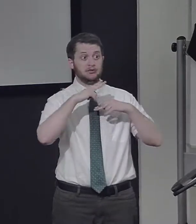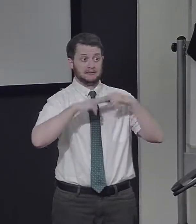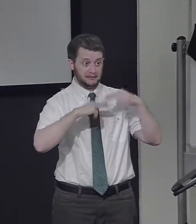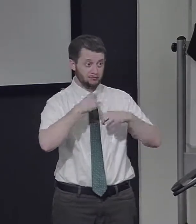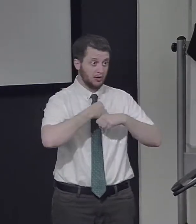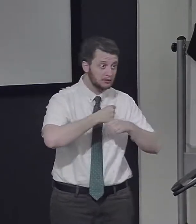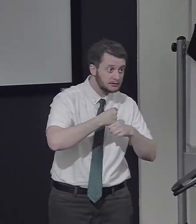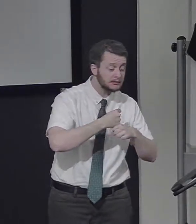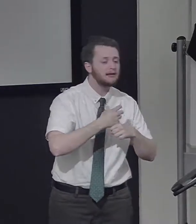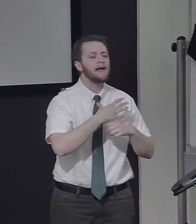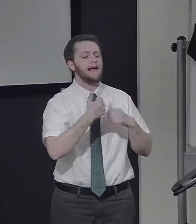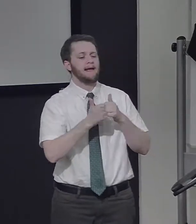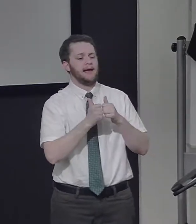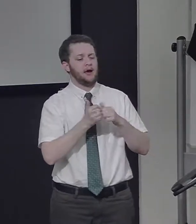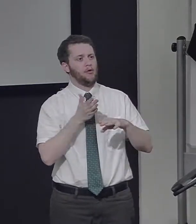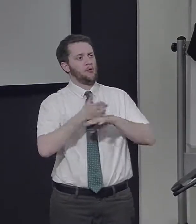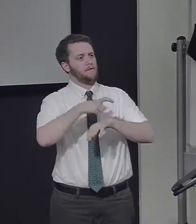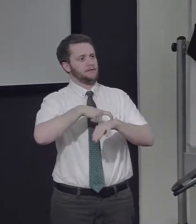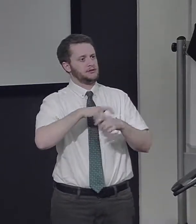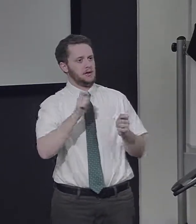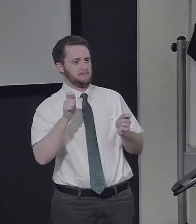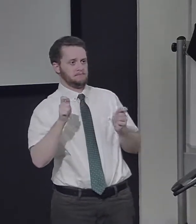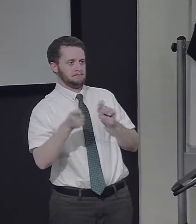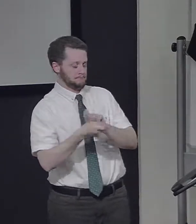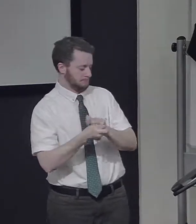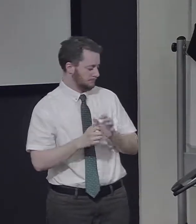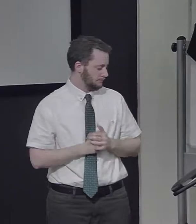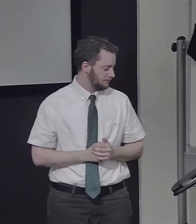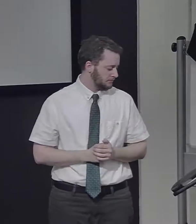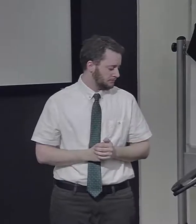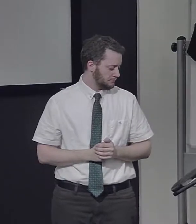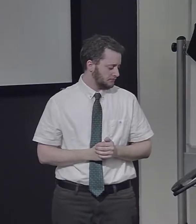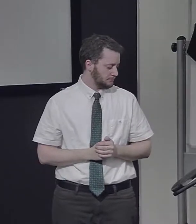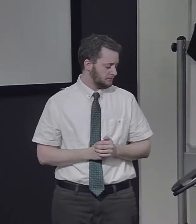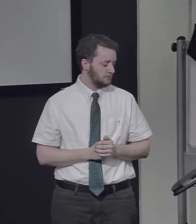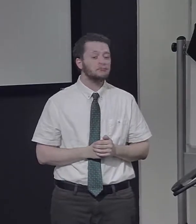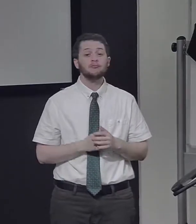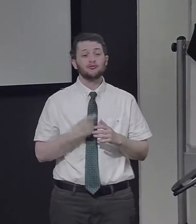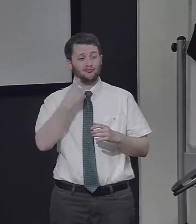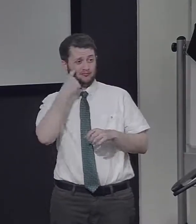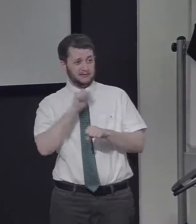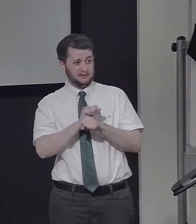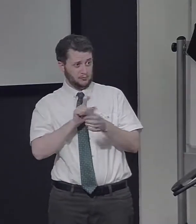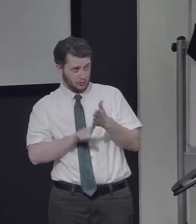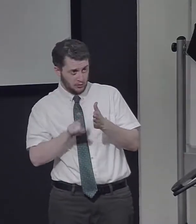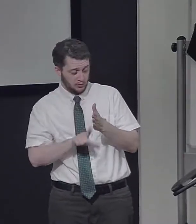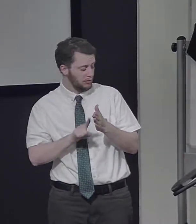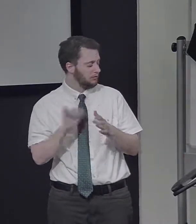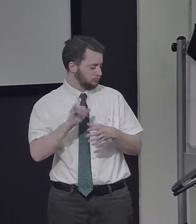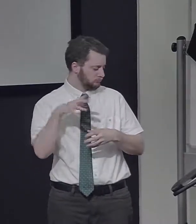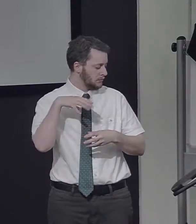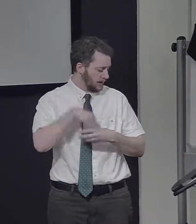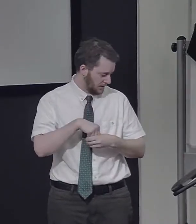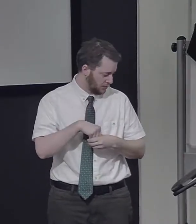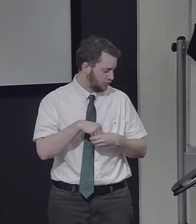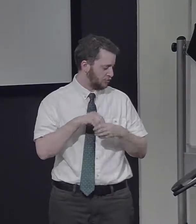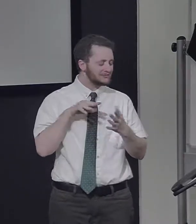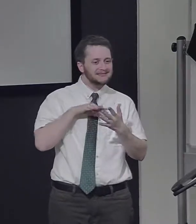how memories are constructed and how they may change or distort over time. His recent work includes